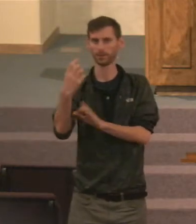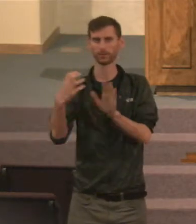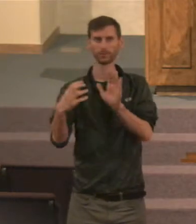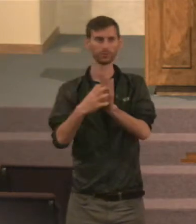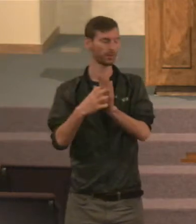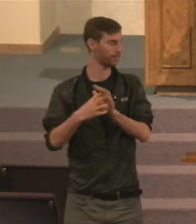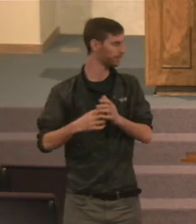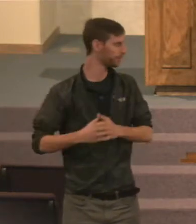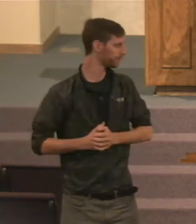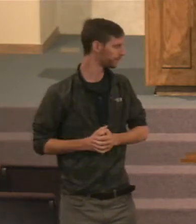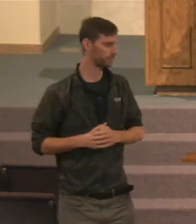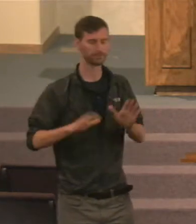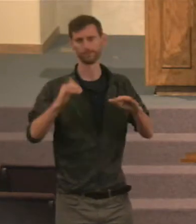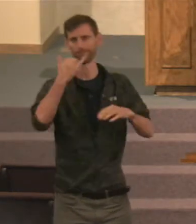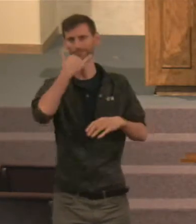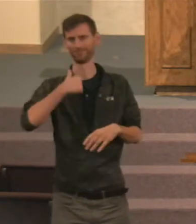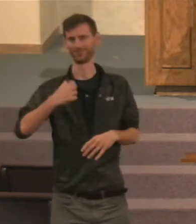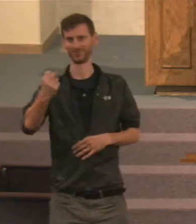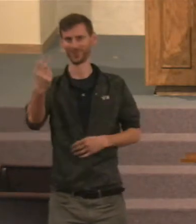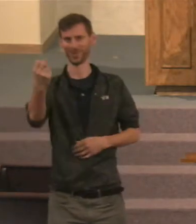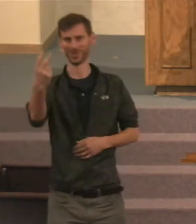12 rather.